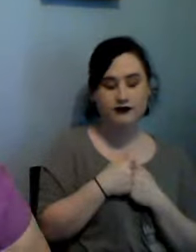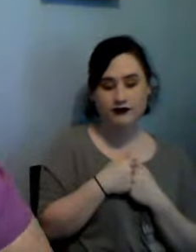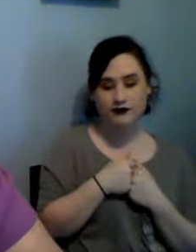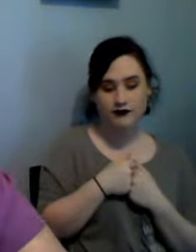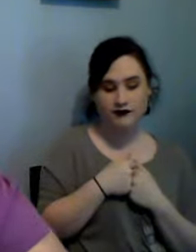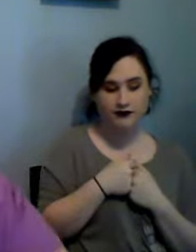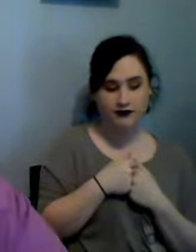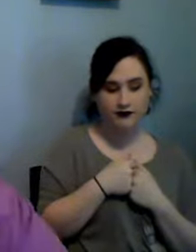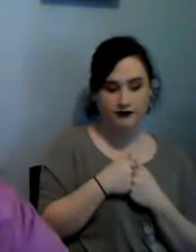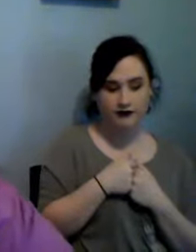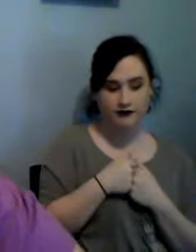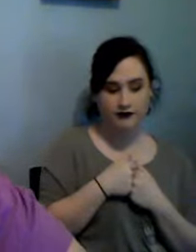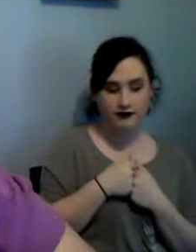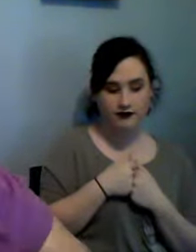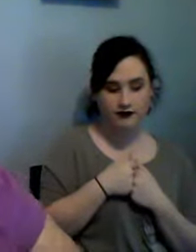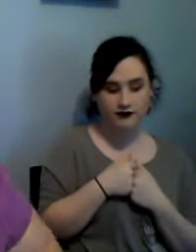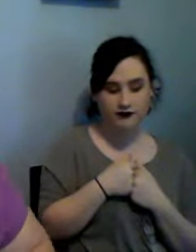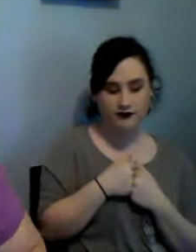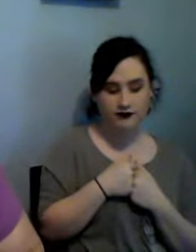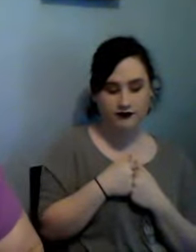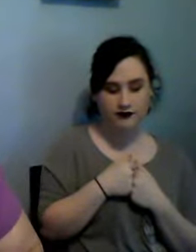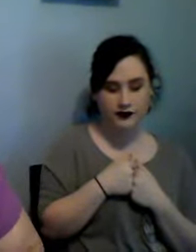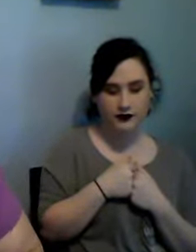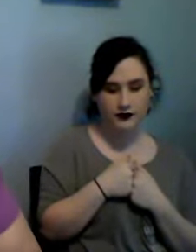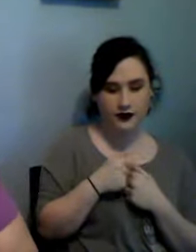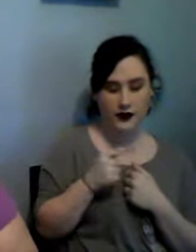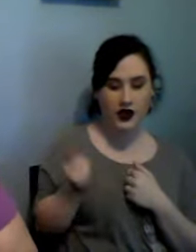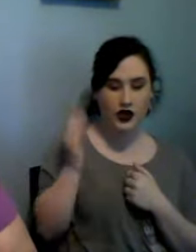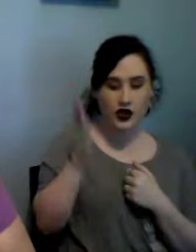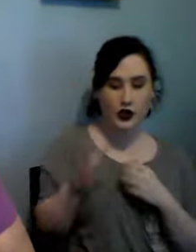I am going to do the boating behind it